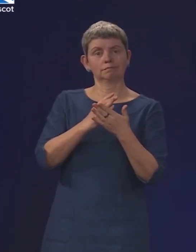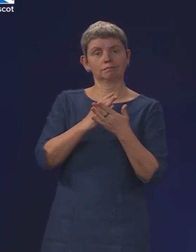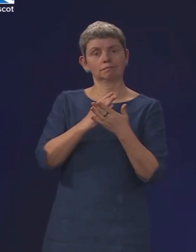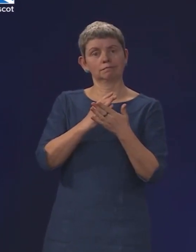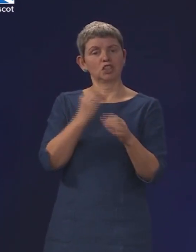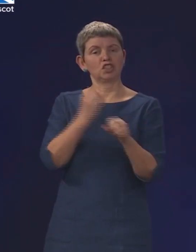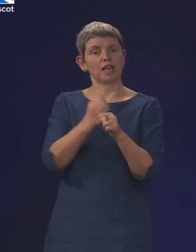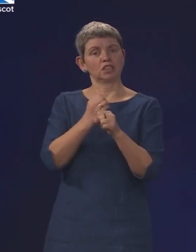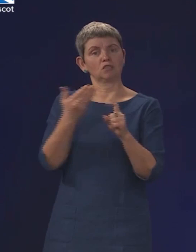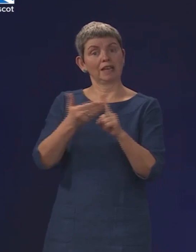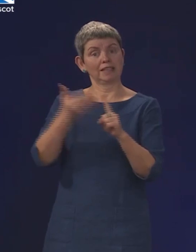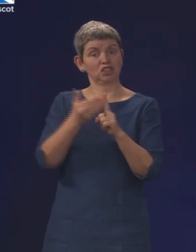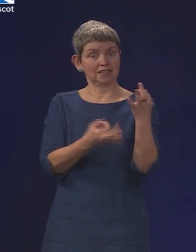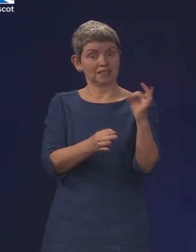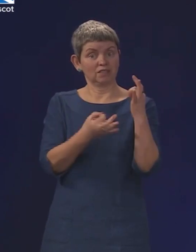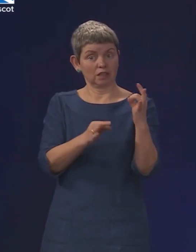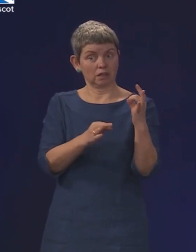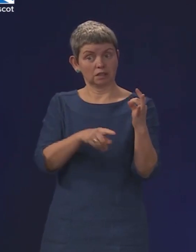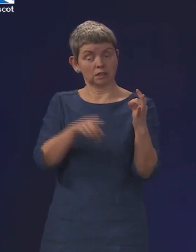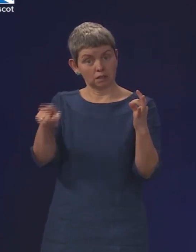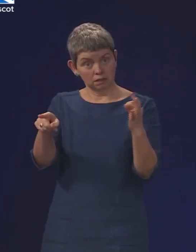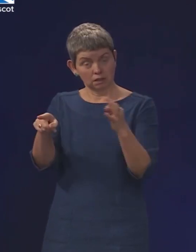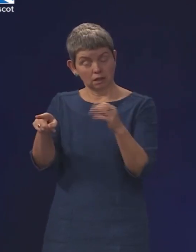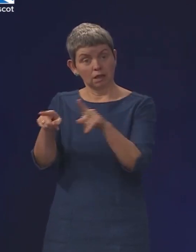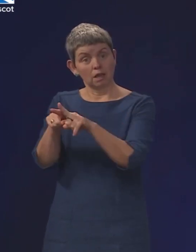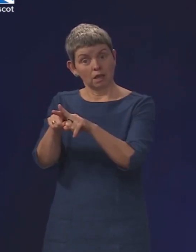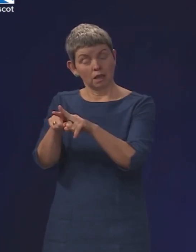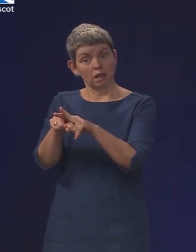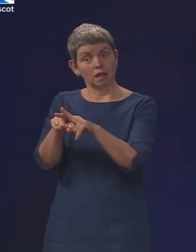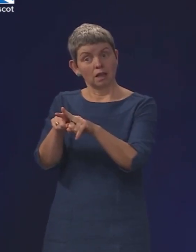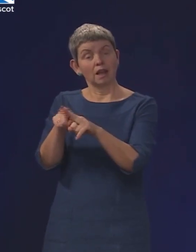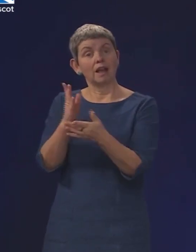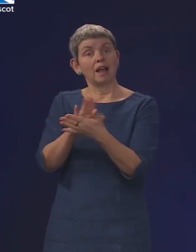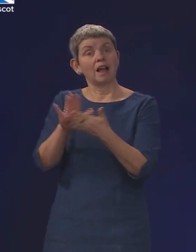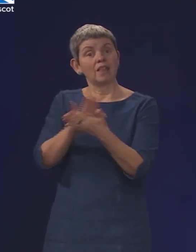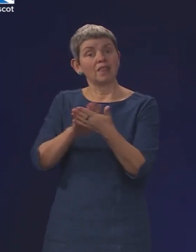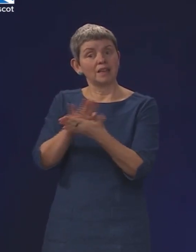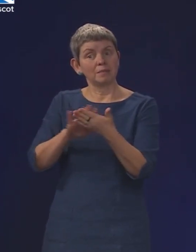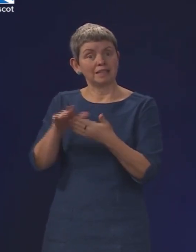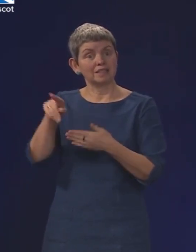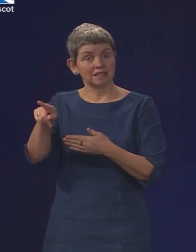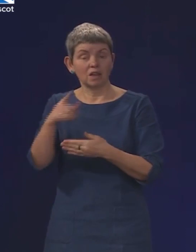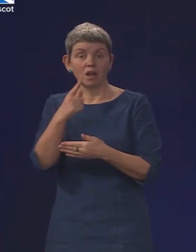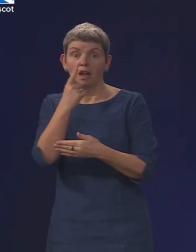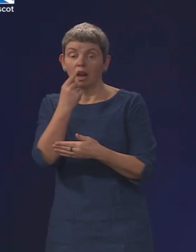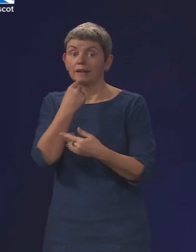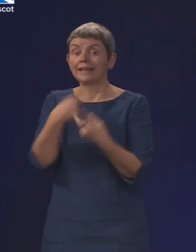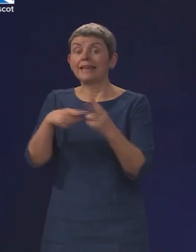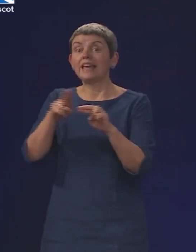easily got a gender recognition certificate, which would have made it a criminal offence for people to disclose her previous gender.